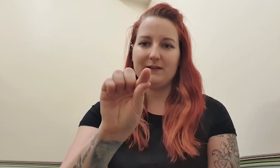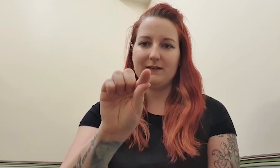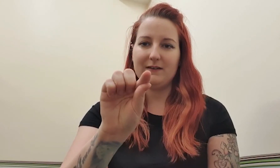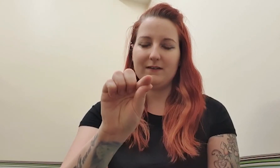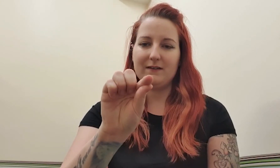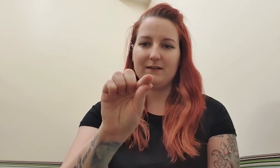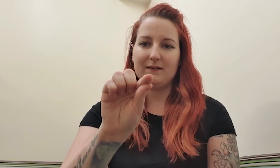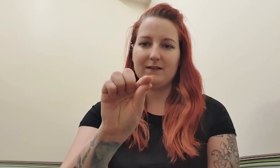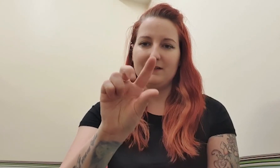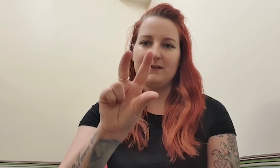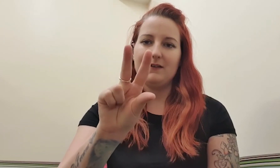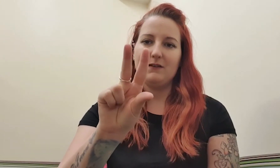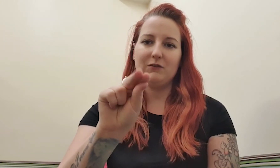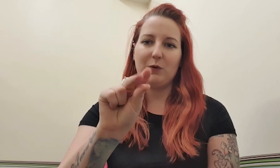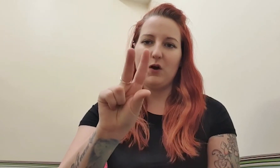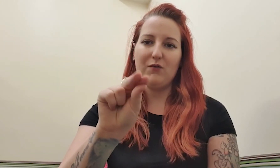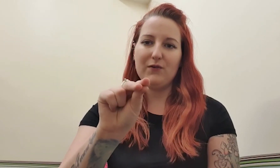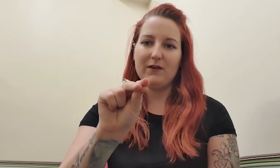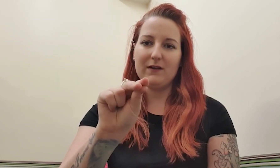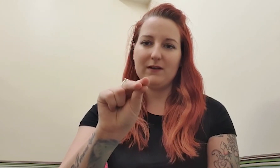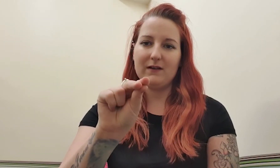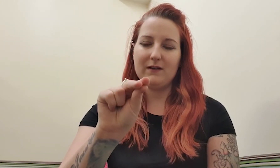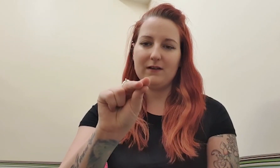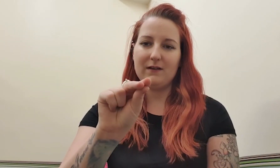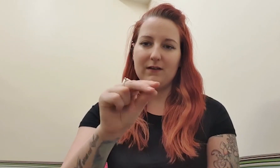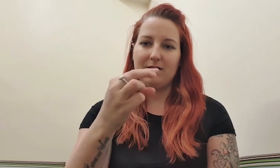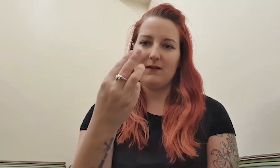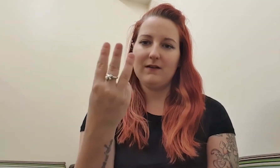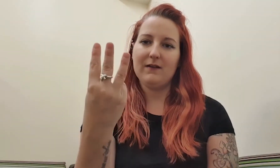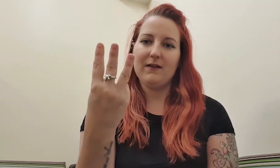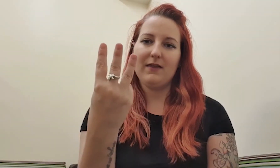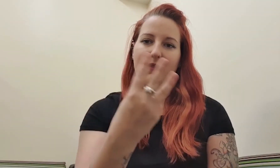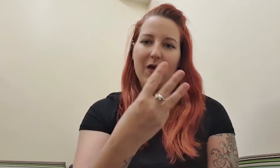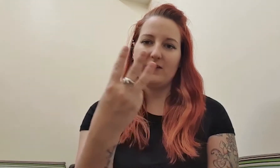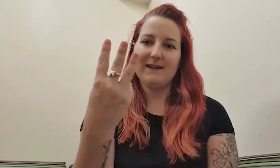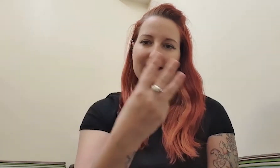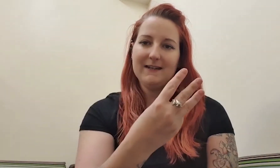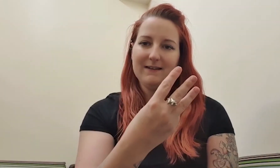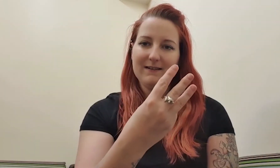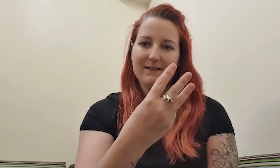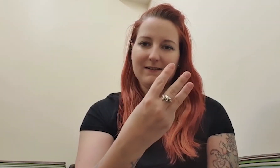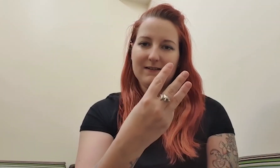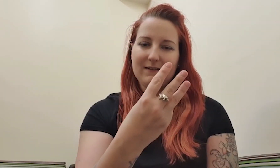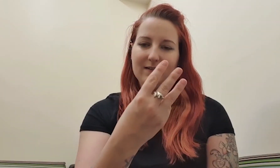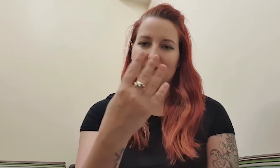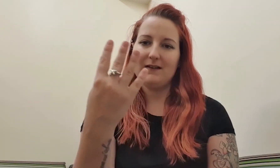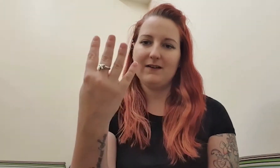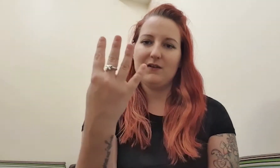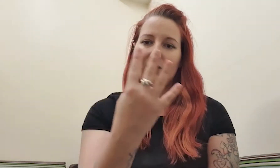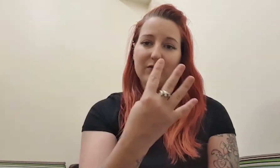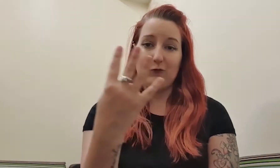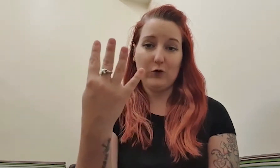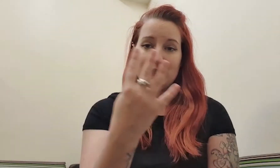12, 13, 14,